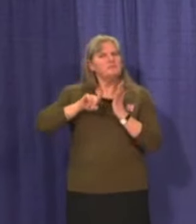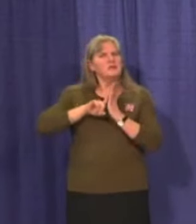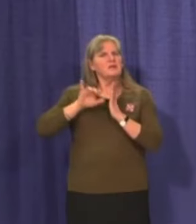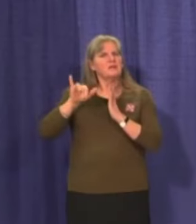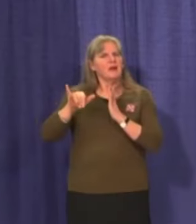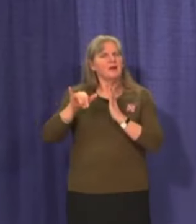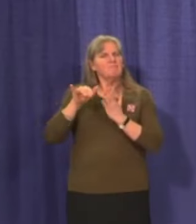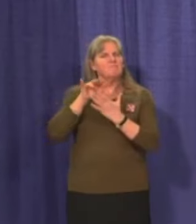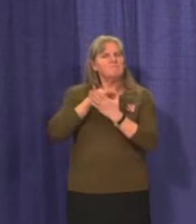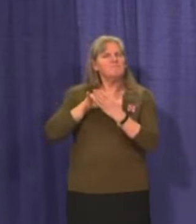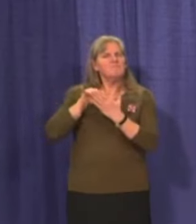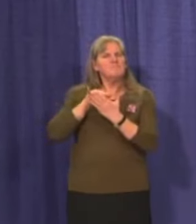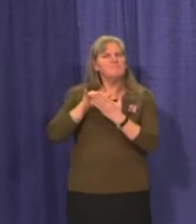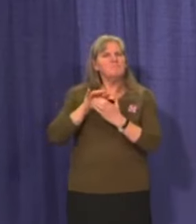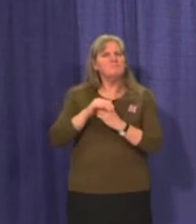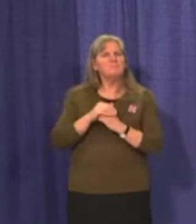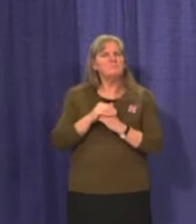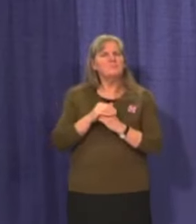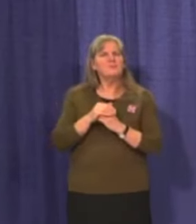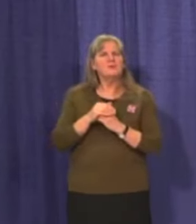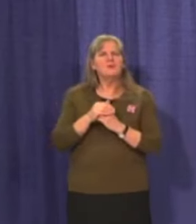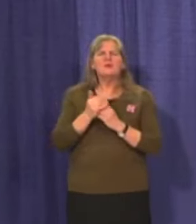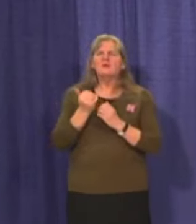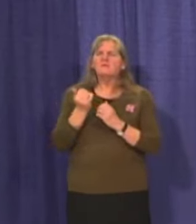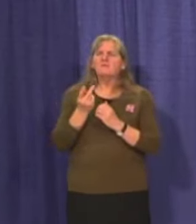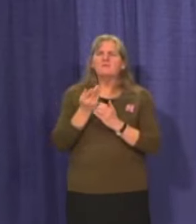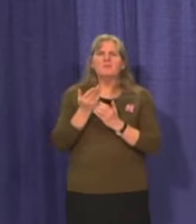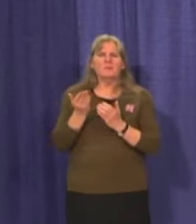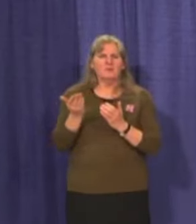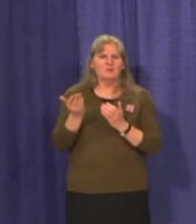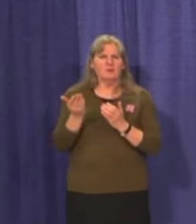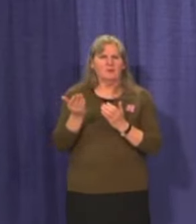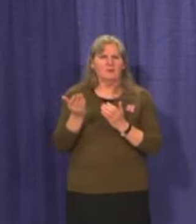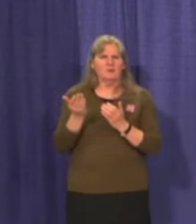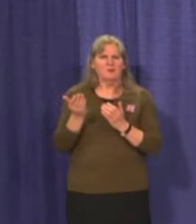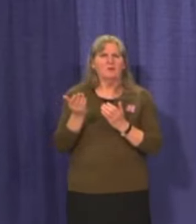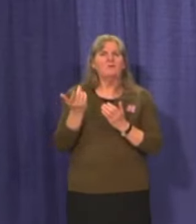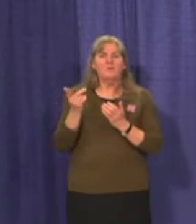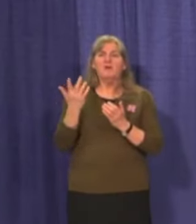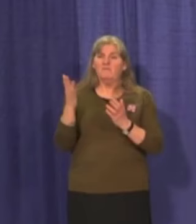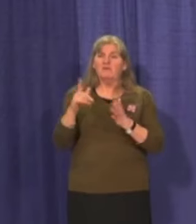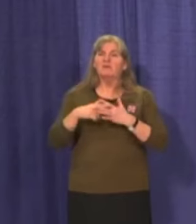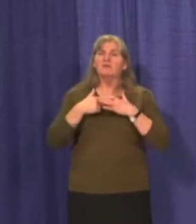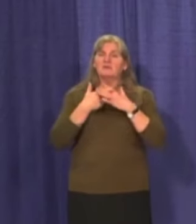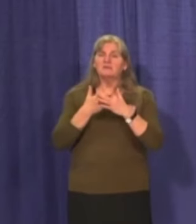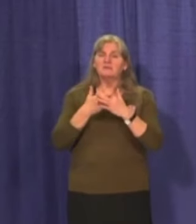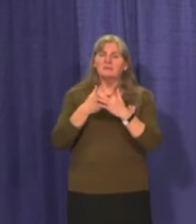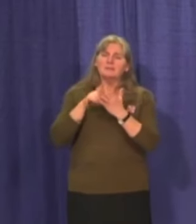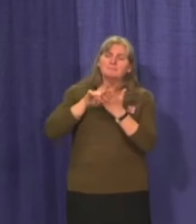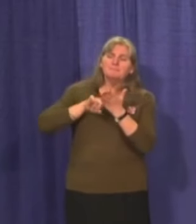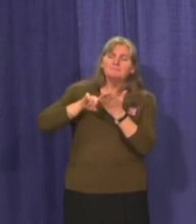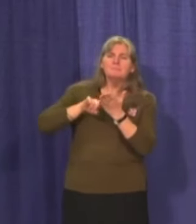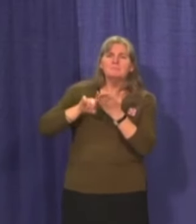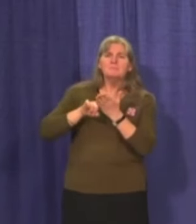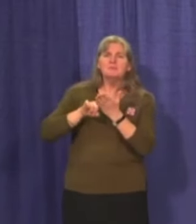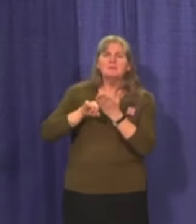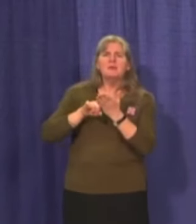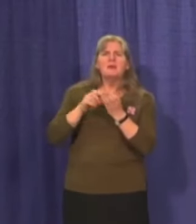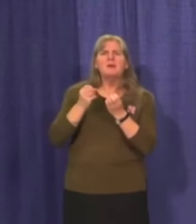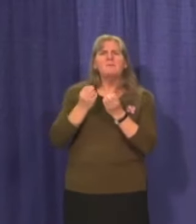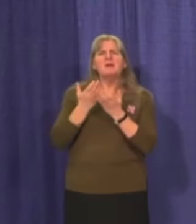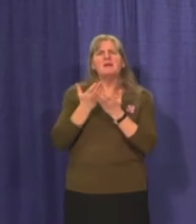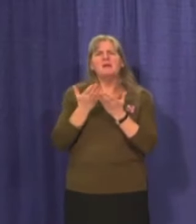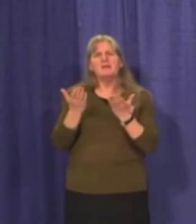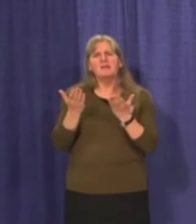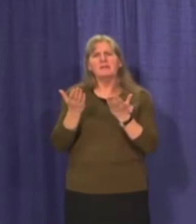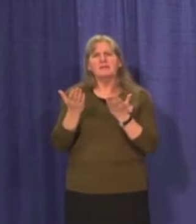number of, um, a number of areas that we are already beginning to explore. There's a lot, uh, there's a lot